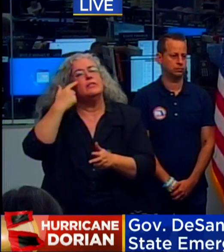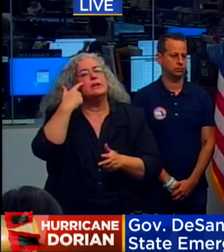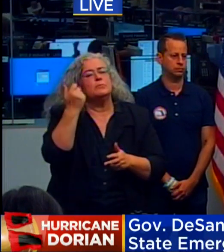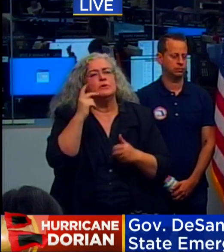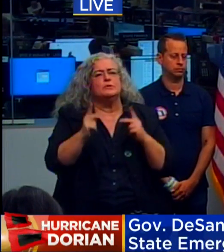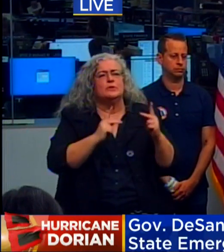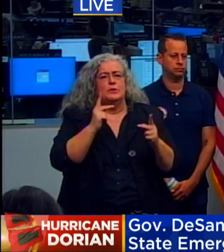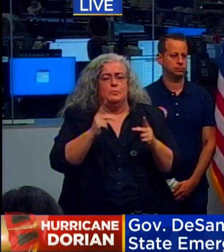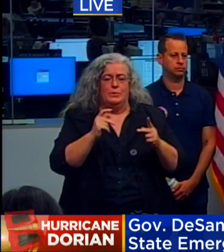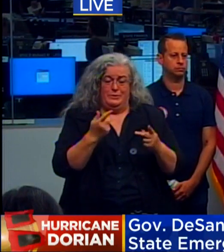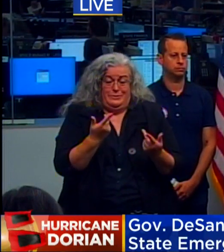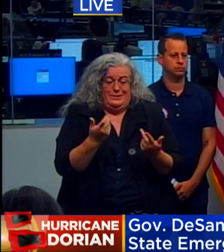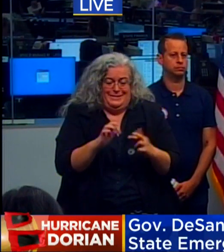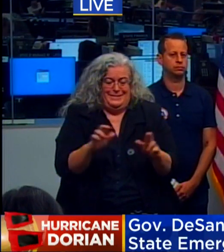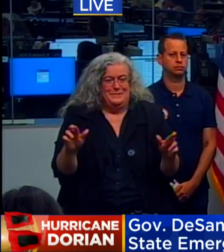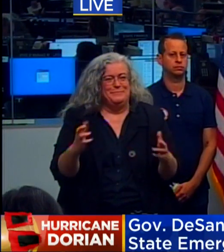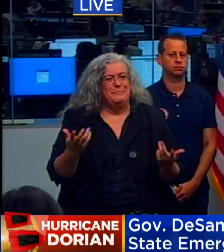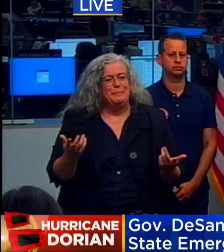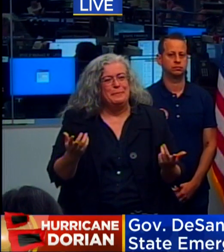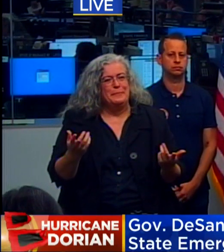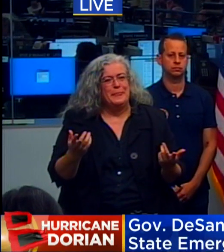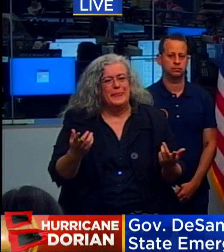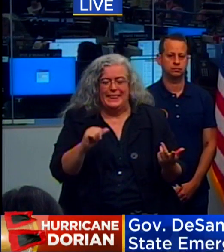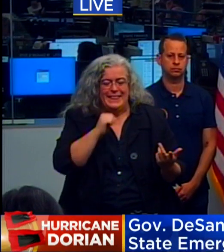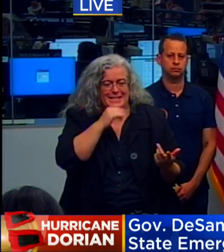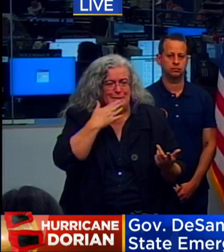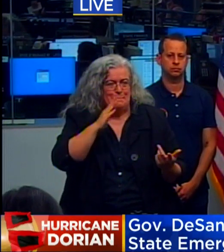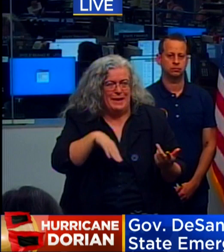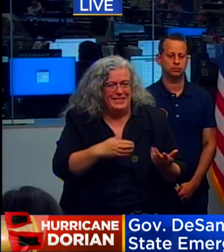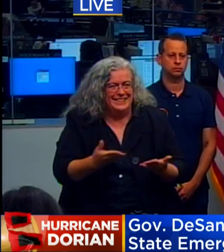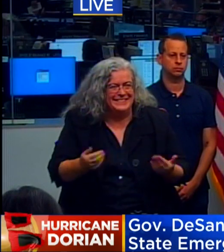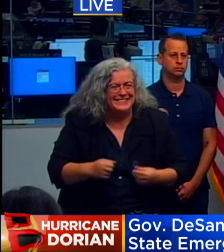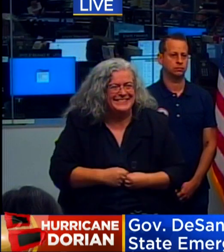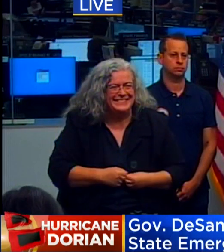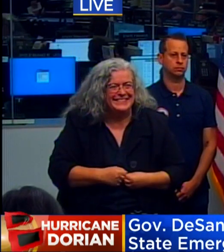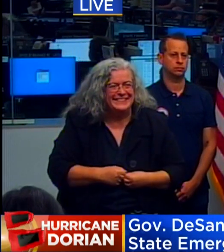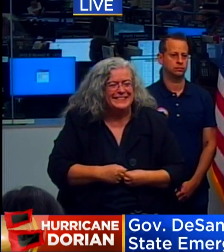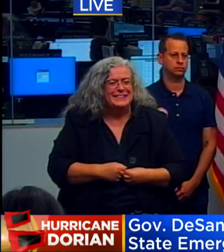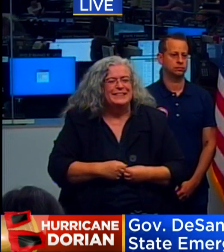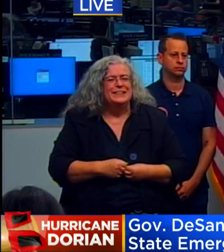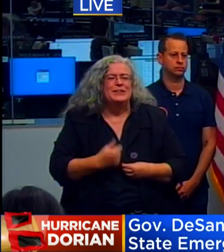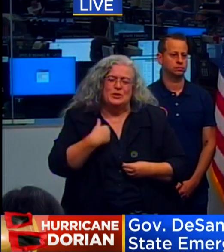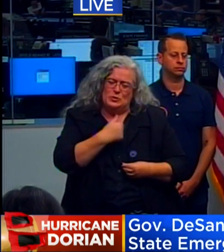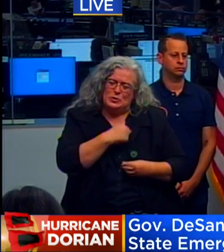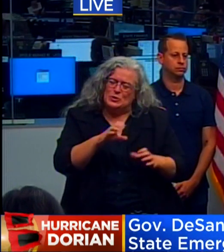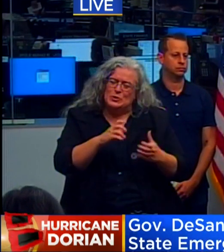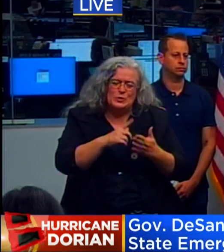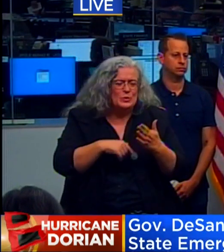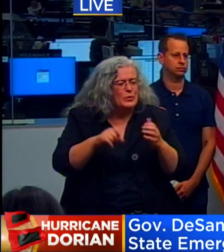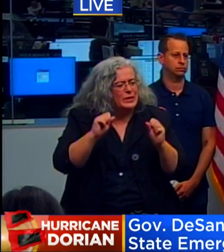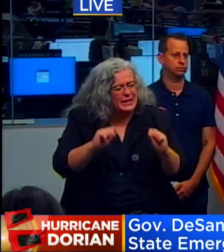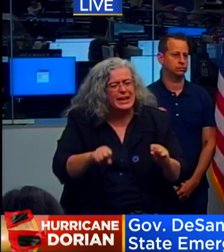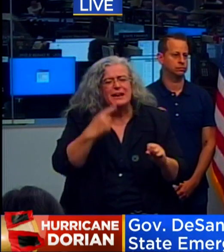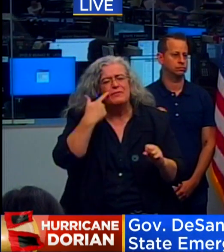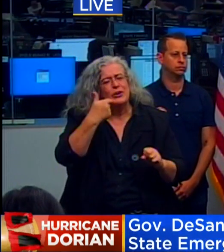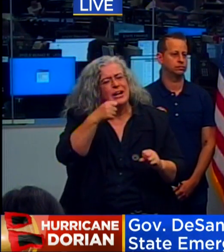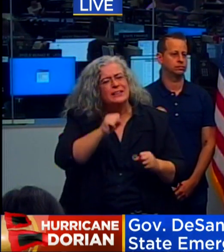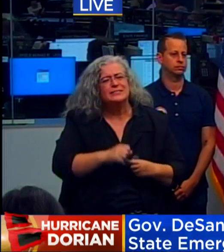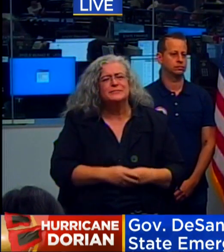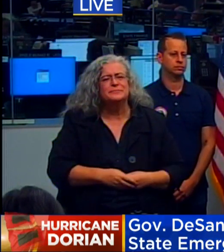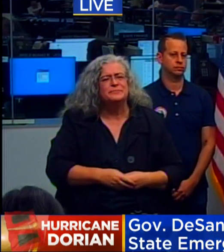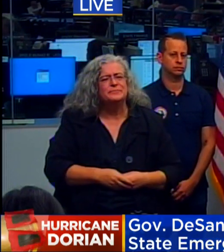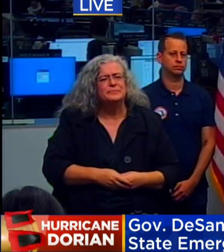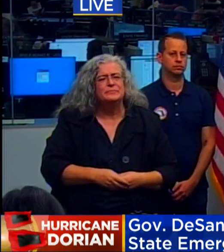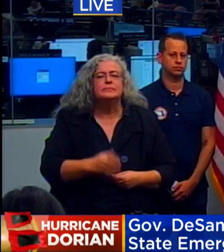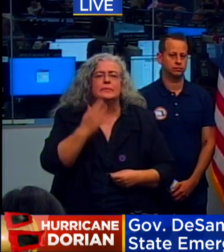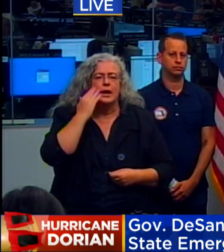taking steps to be prepared, which is not necessarily a bad thing. So we're doing all we can on the fuel. I understand it's something